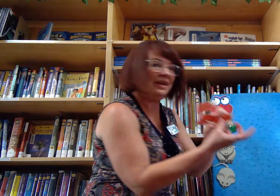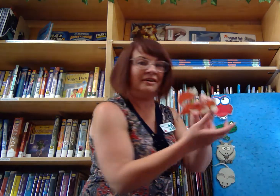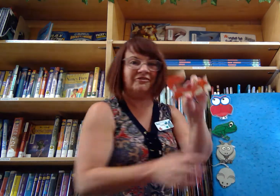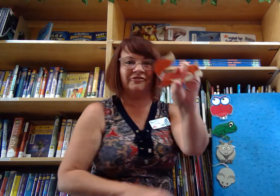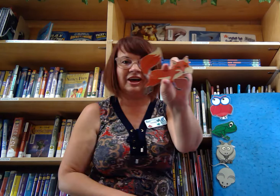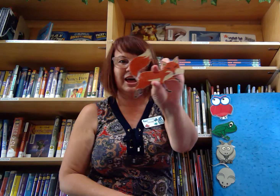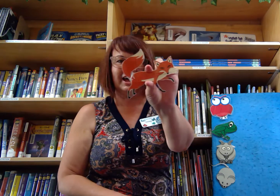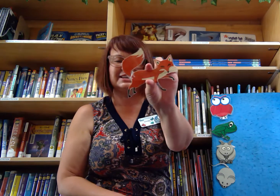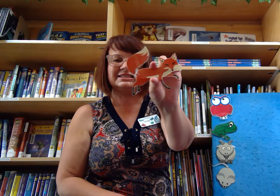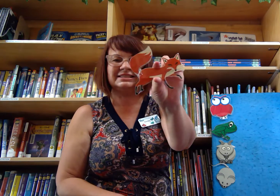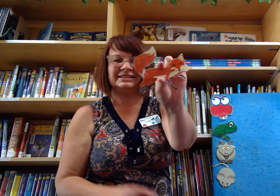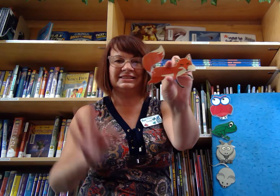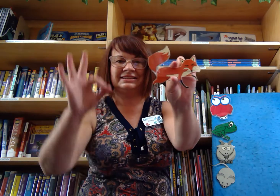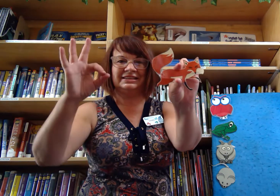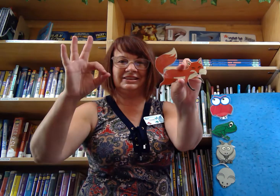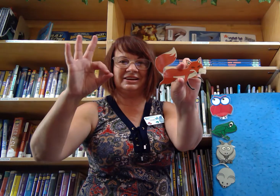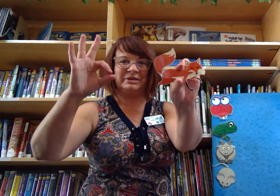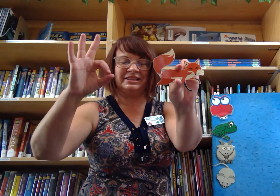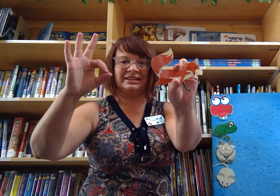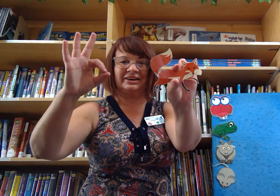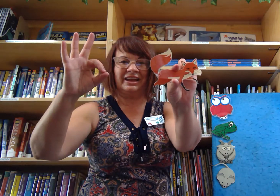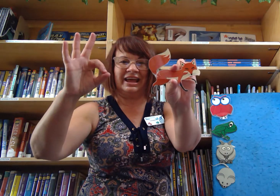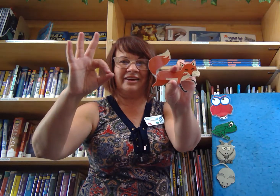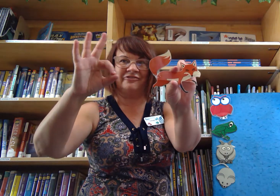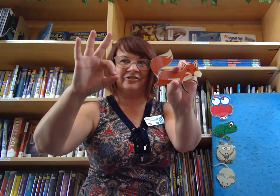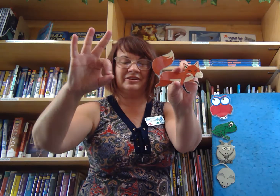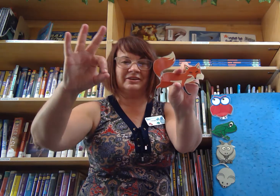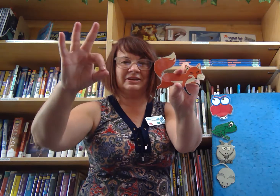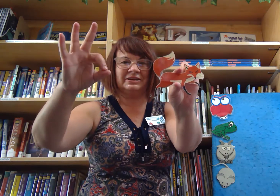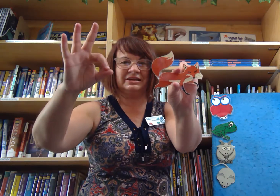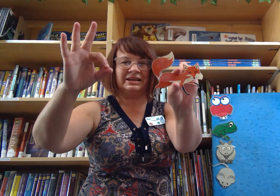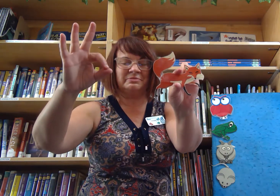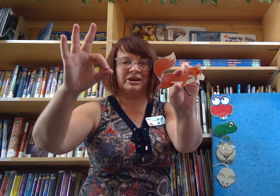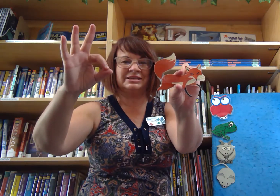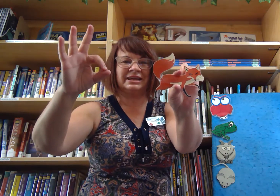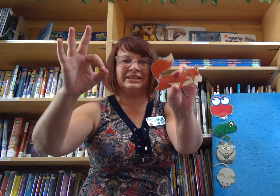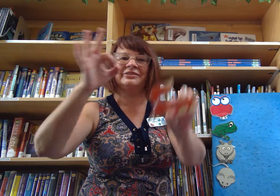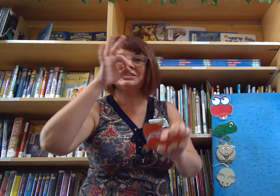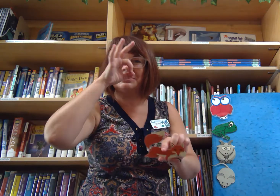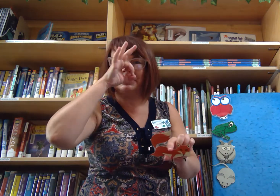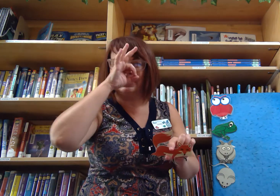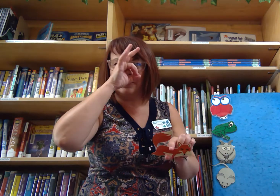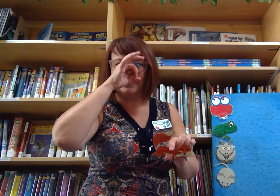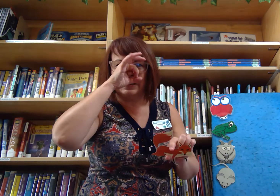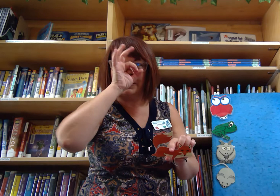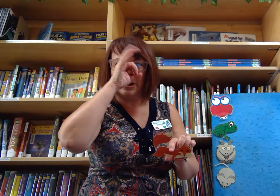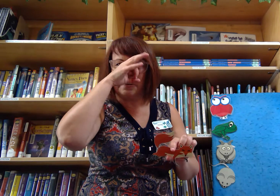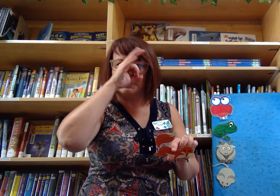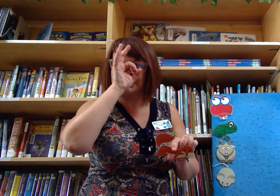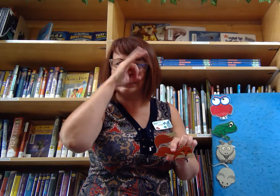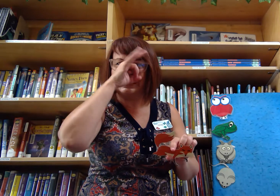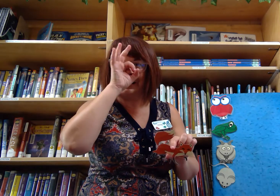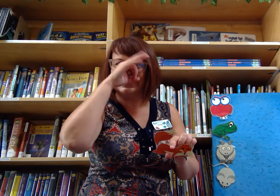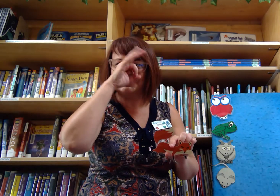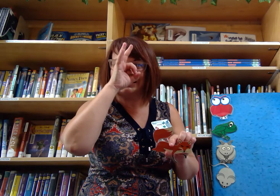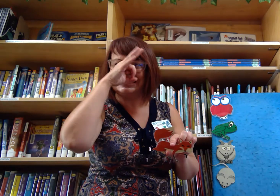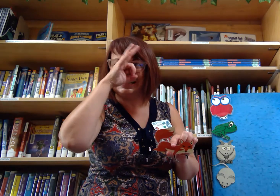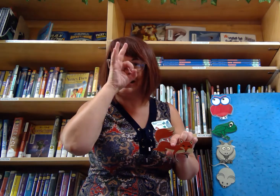A fox. I'm going to make the letter F in American Sign Language and put it over your nose. And then I'm to twist it.